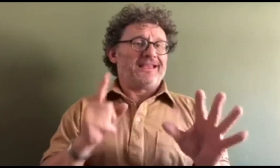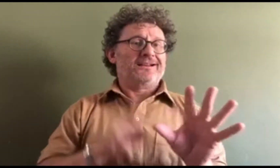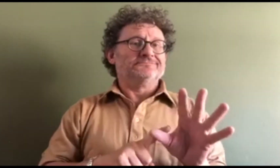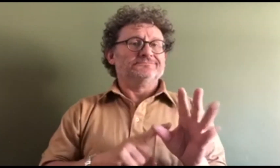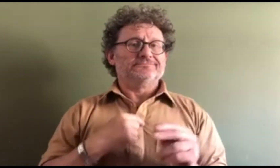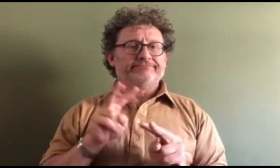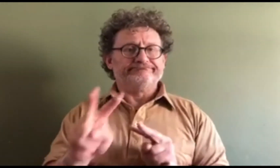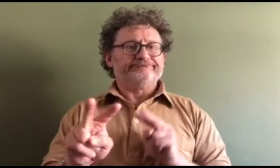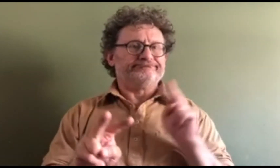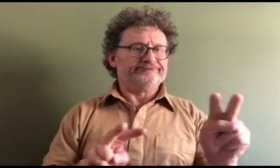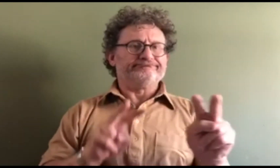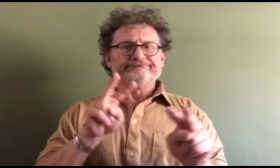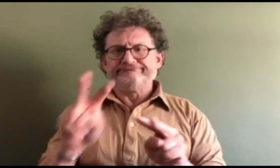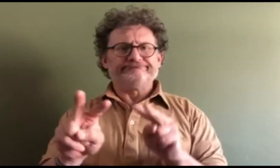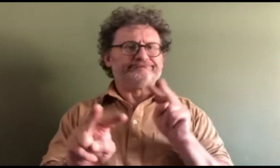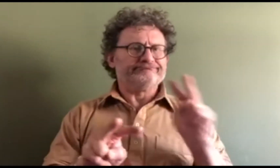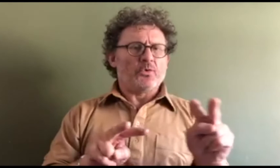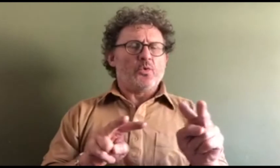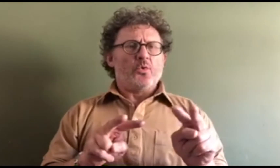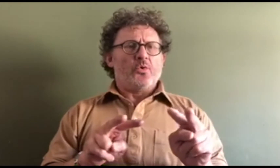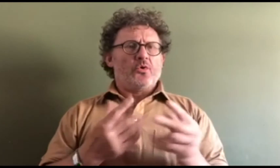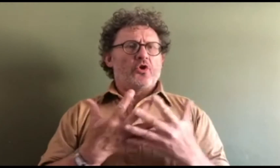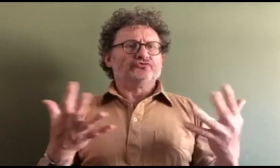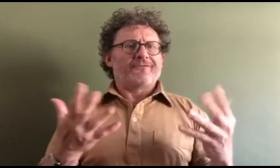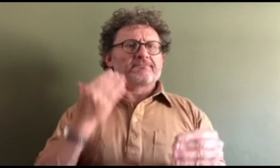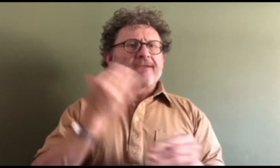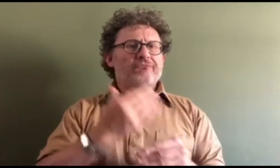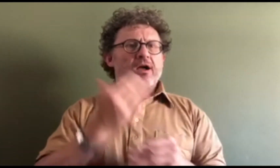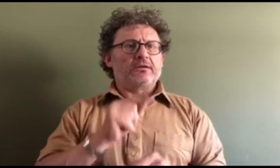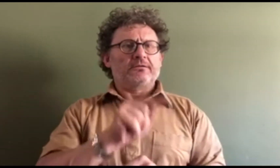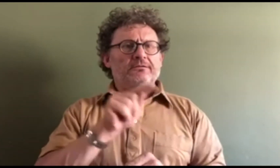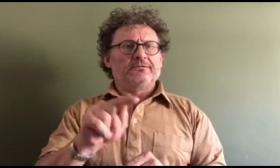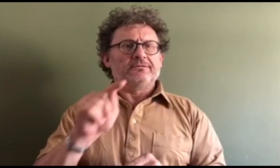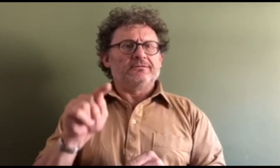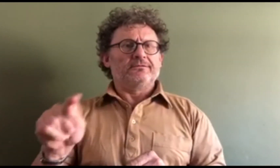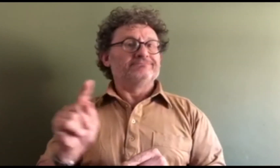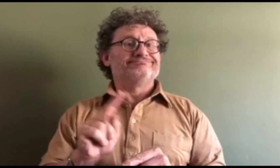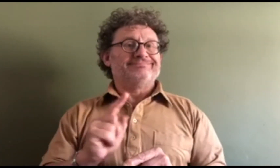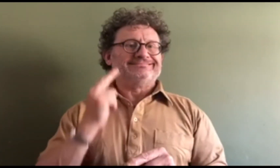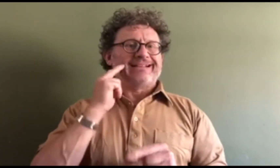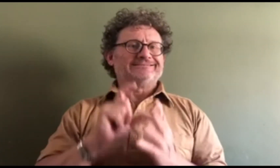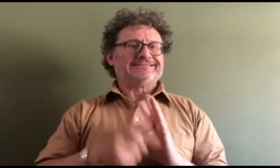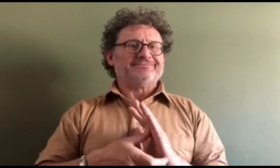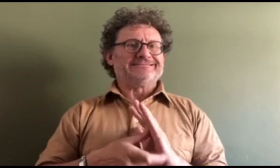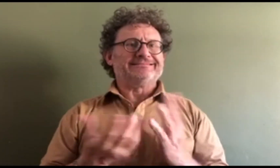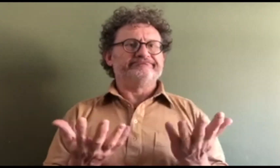many years, I've been able to witness the barriers that have been faced by many deaf